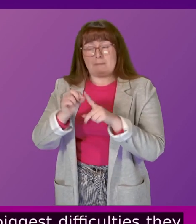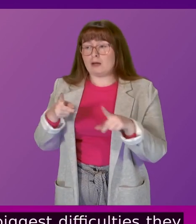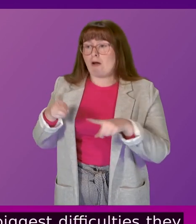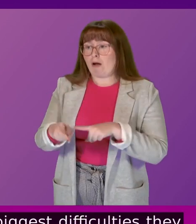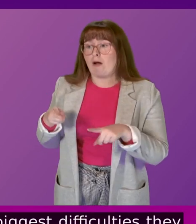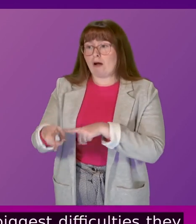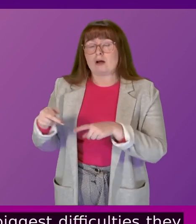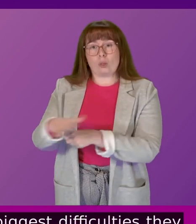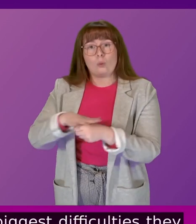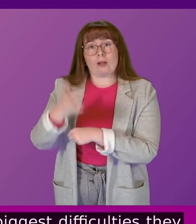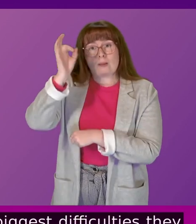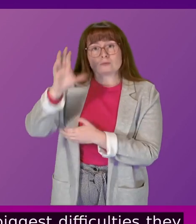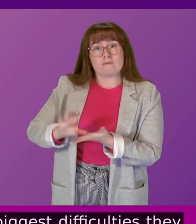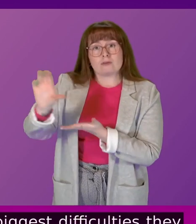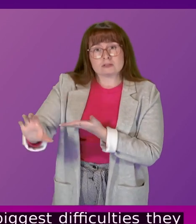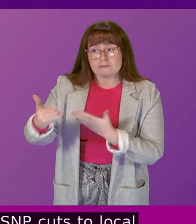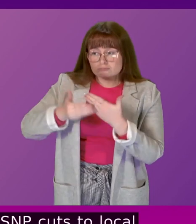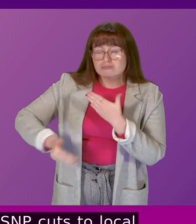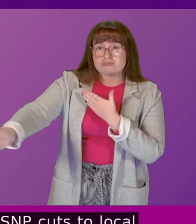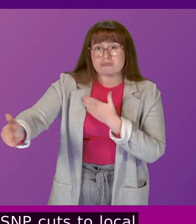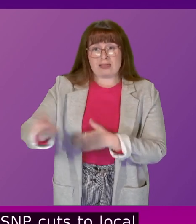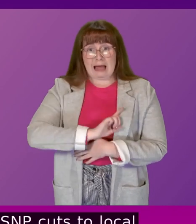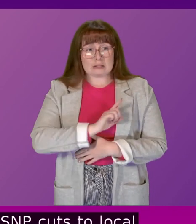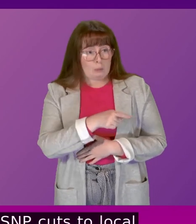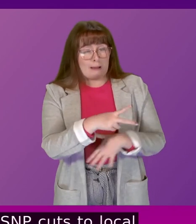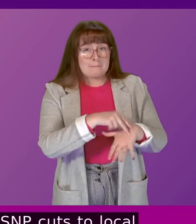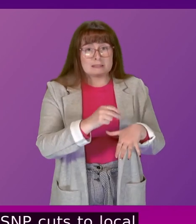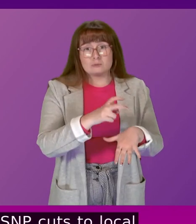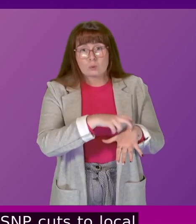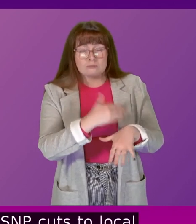to local government funding over a sustained period of time? Cabinet Secretary.